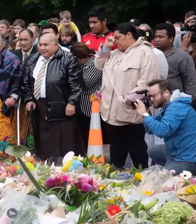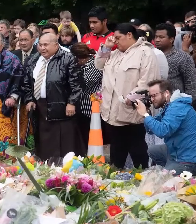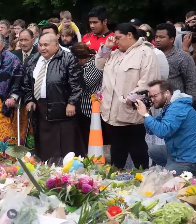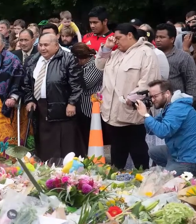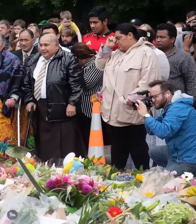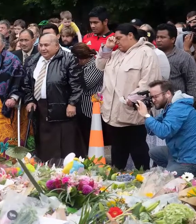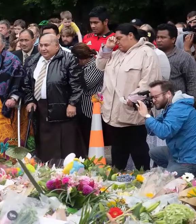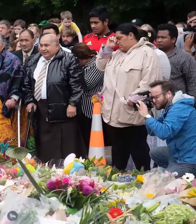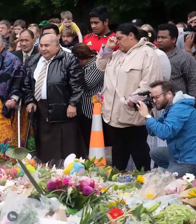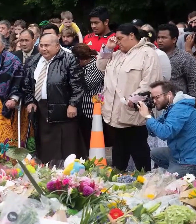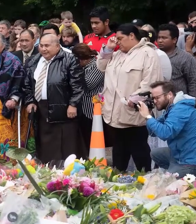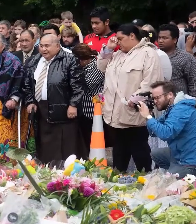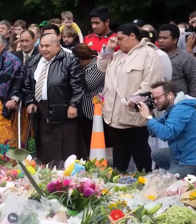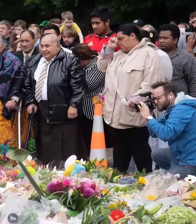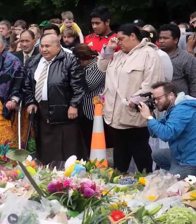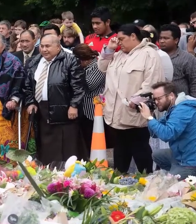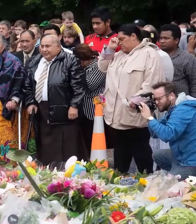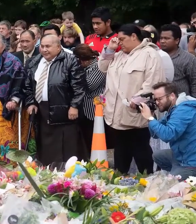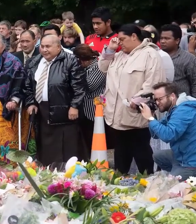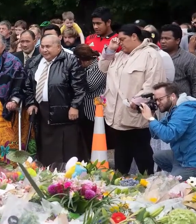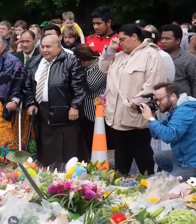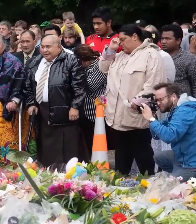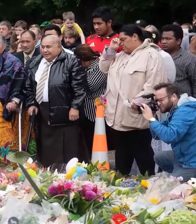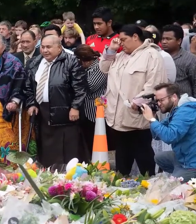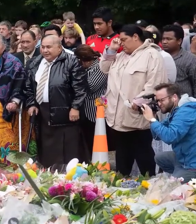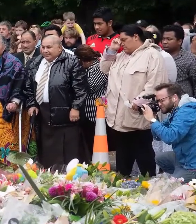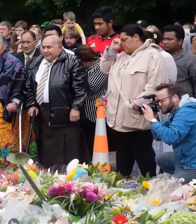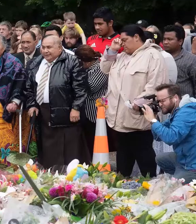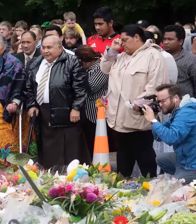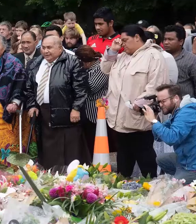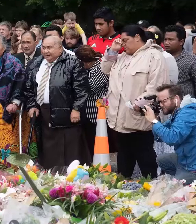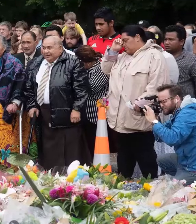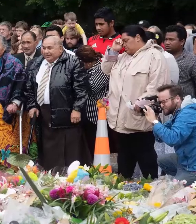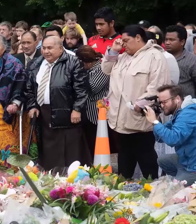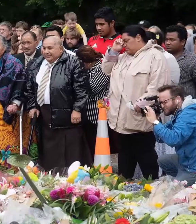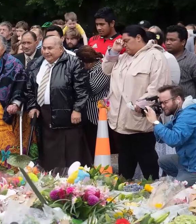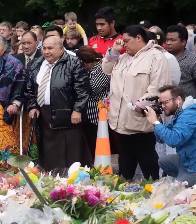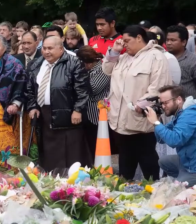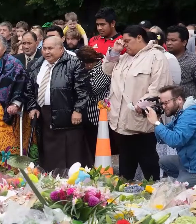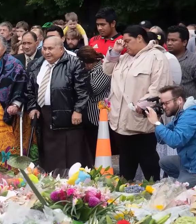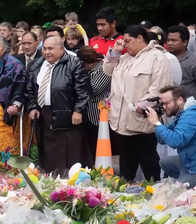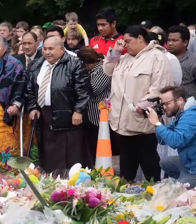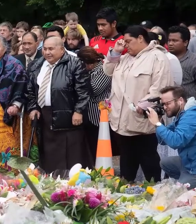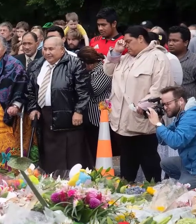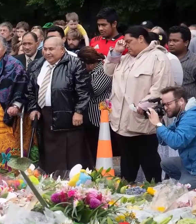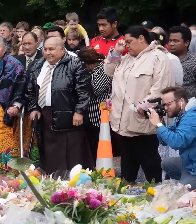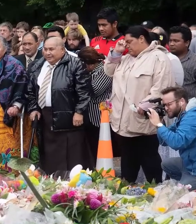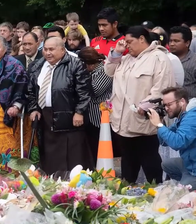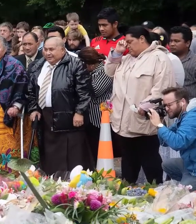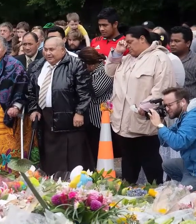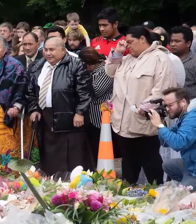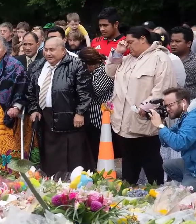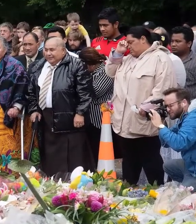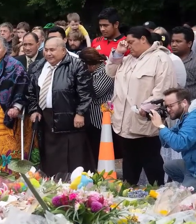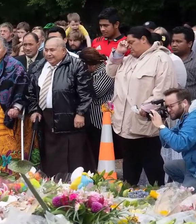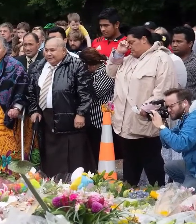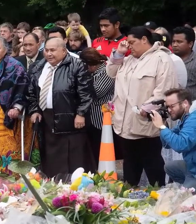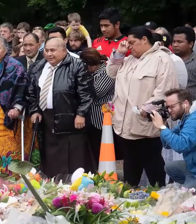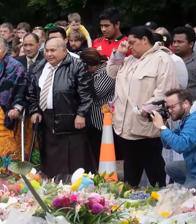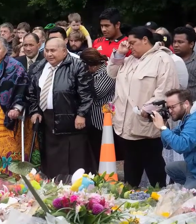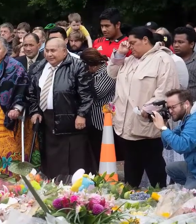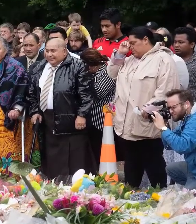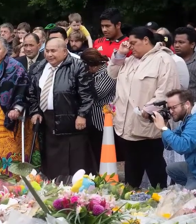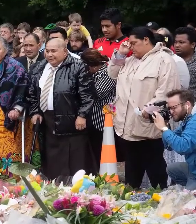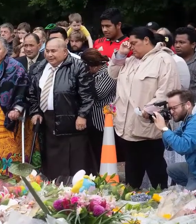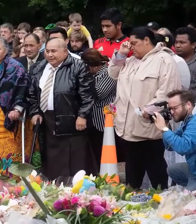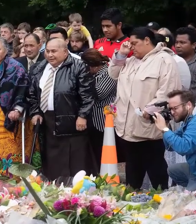of the families affected. Um, so there is more work there to be done. Will the discussion in Cabinet tomorrow include looking at